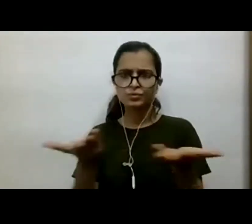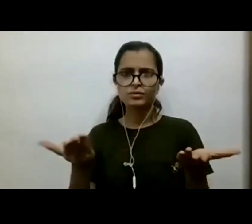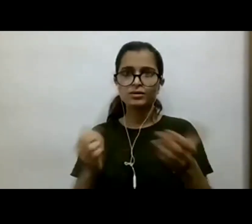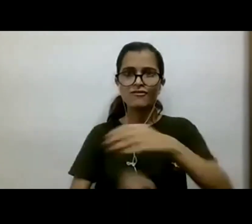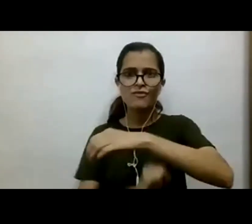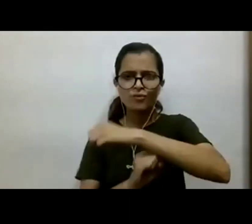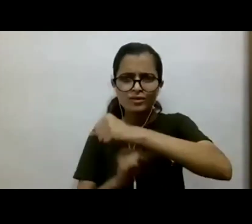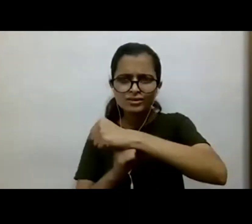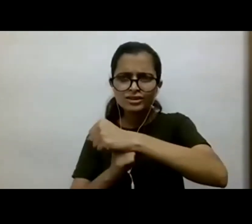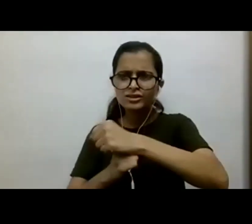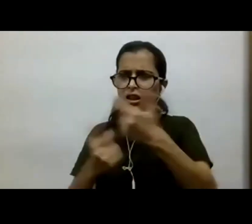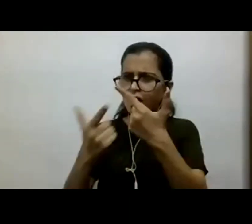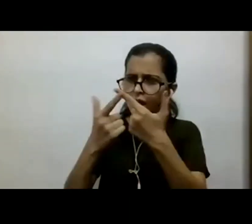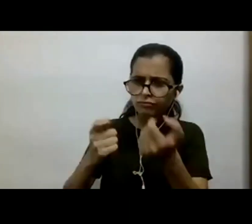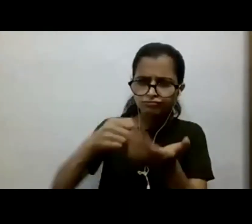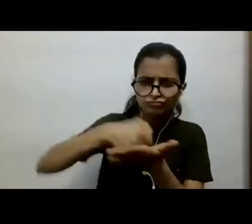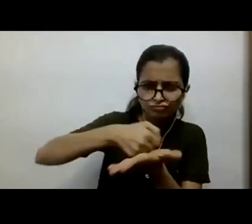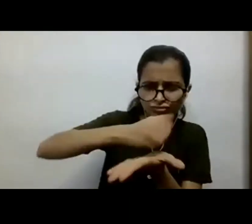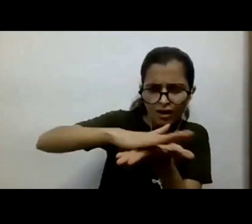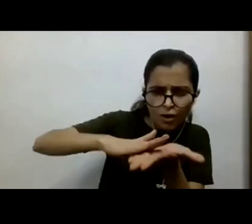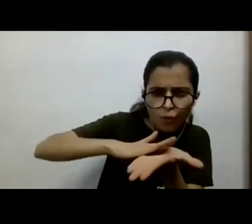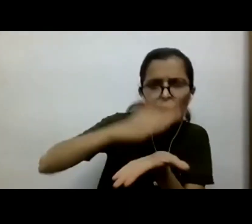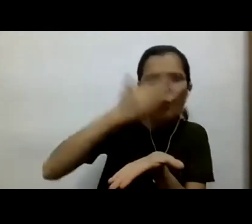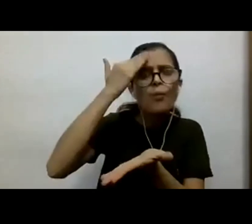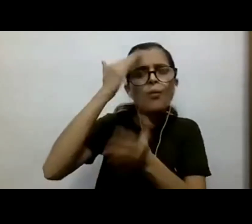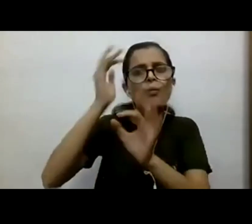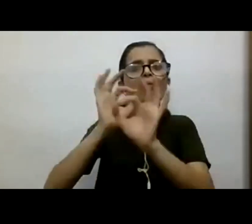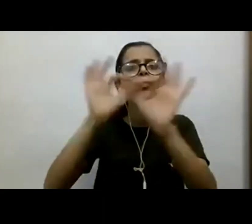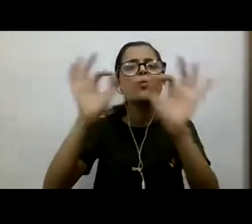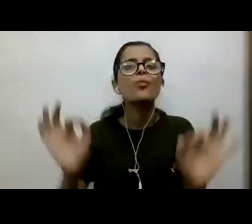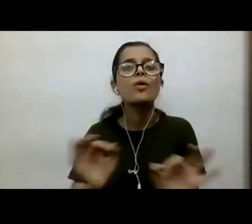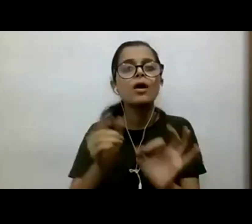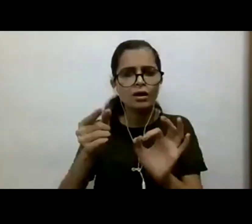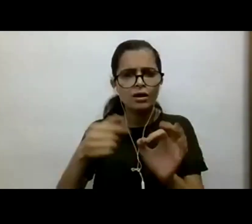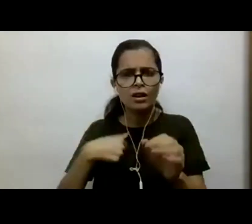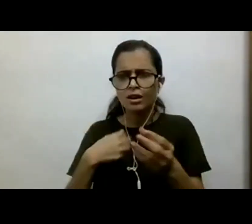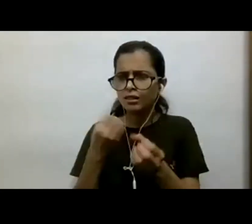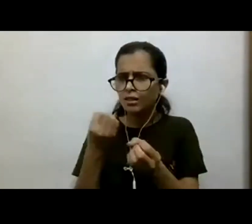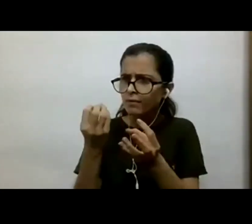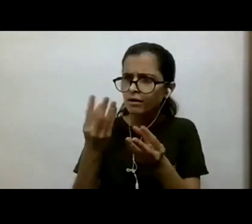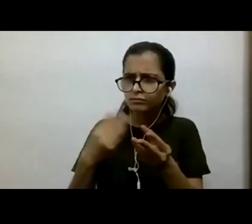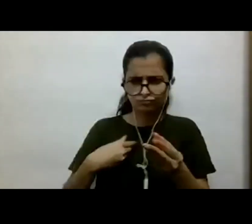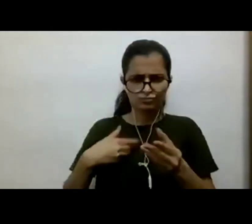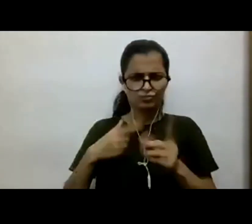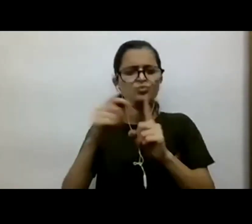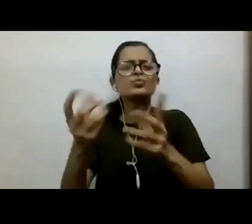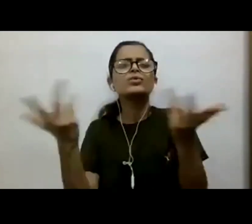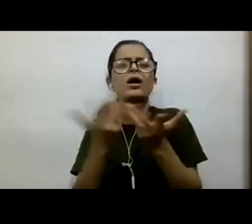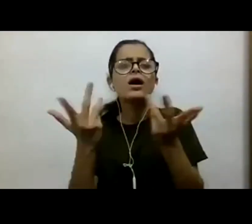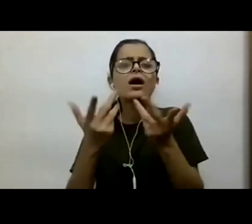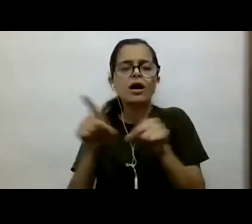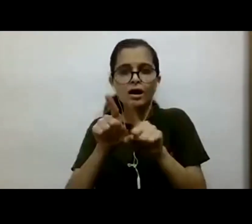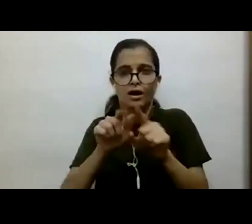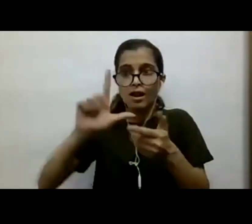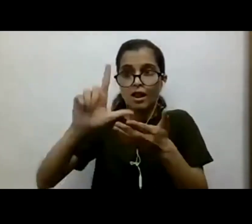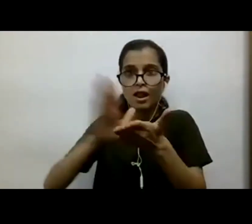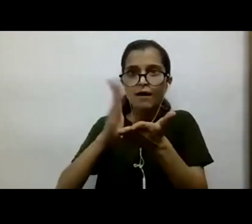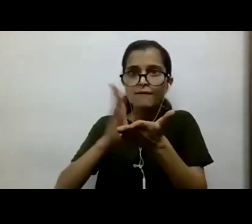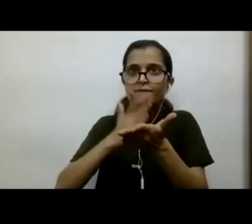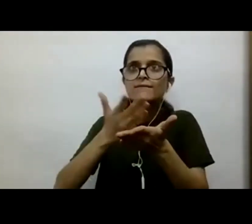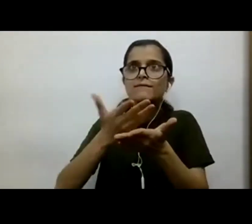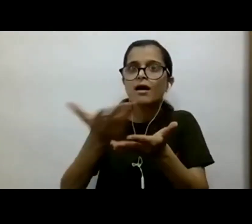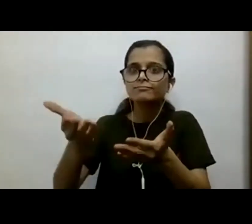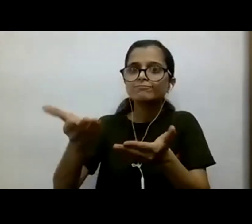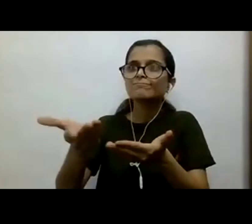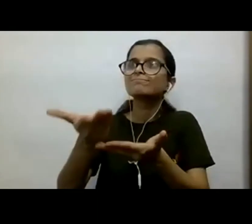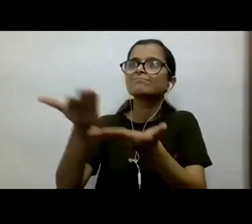literacy. I don't even need to go into the numbers. So, what could we do to make our libraries come alive? So,